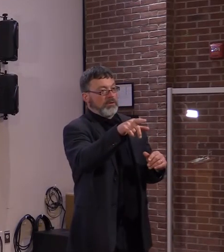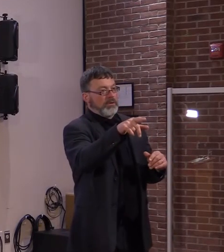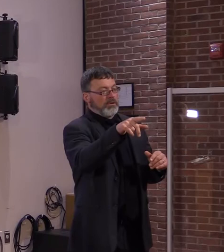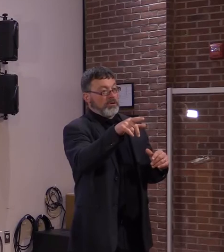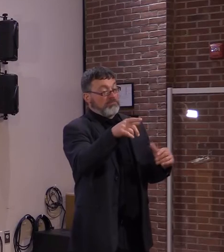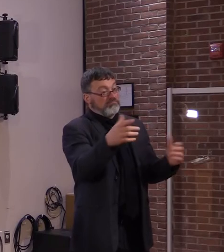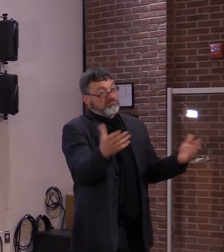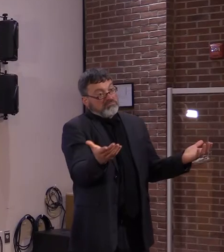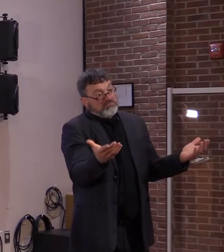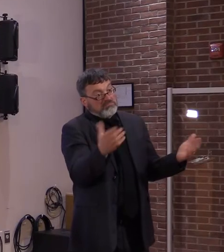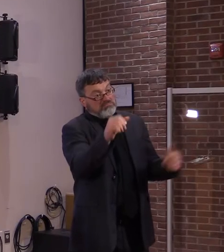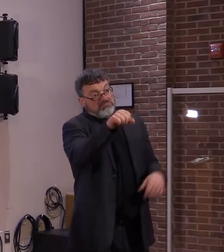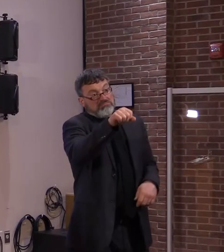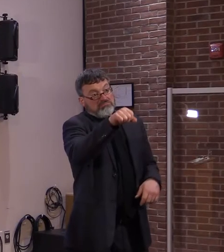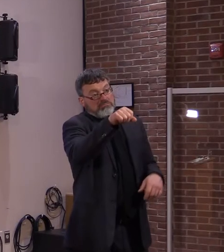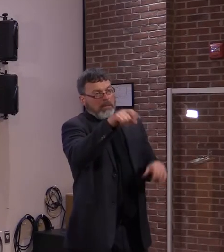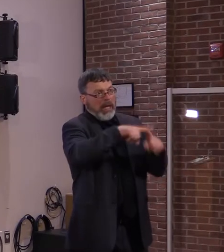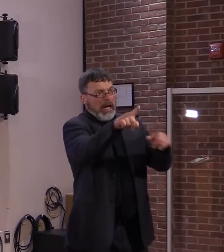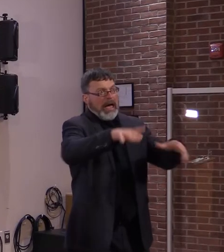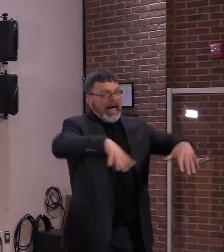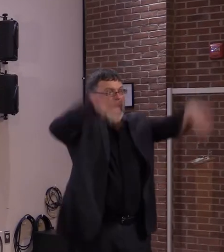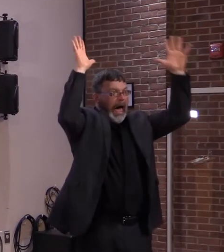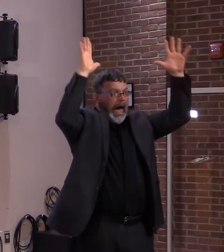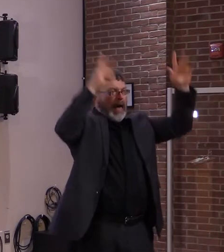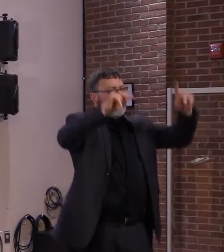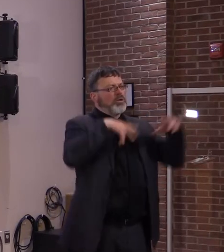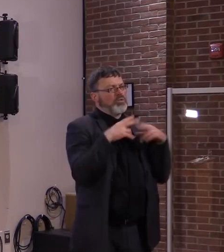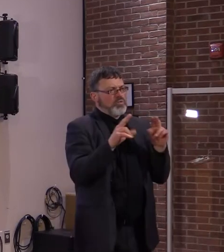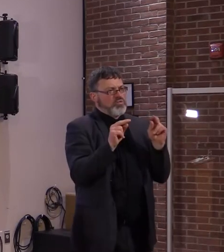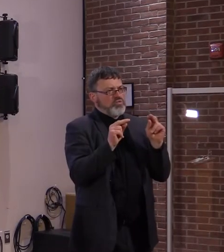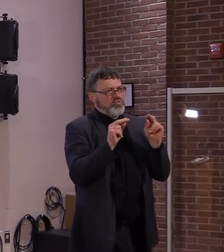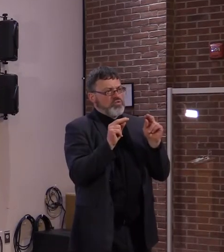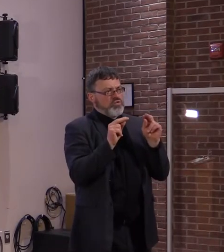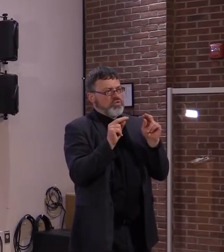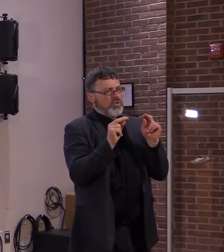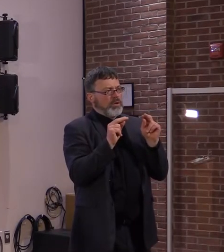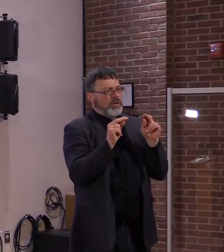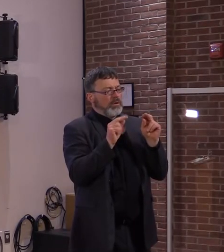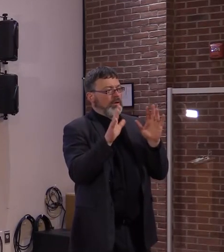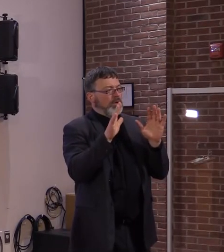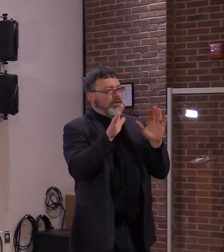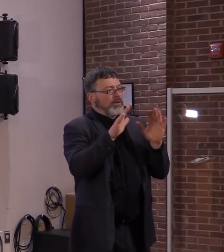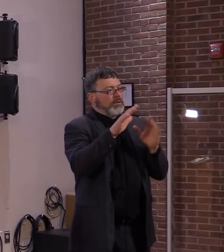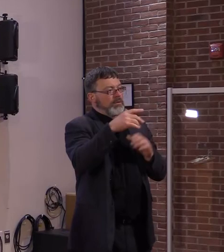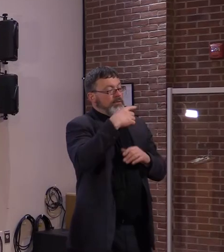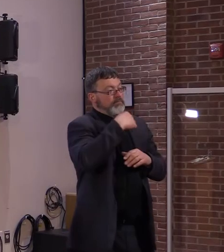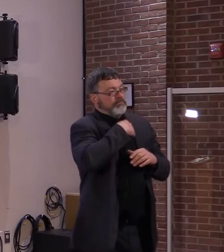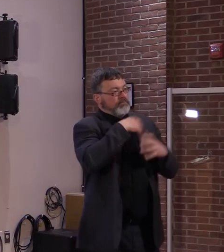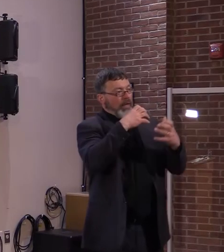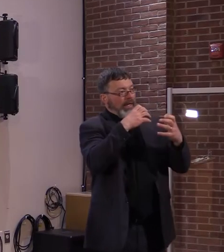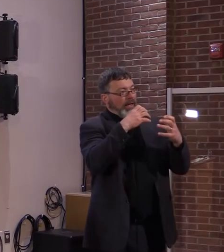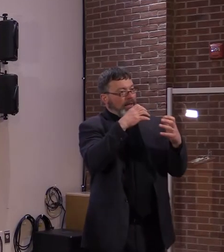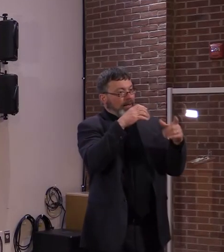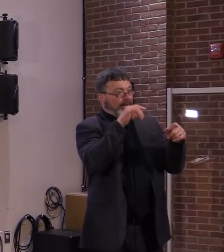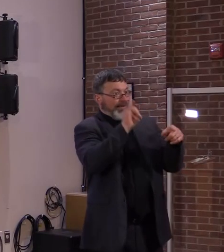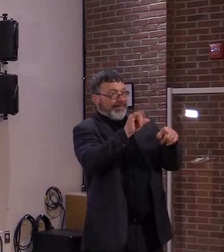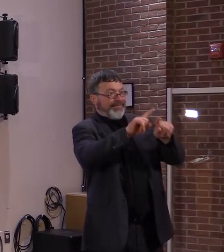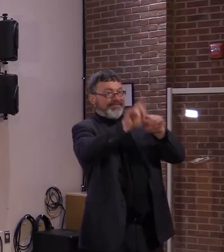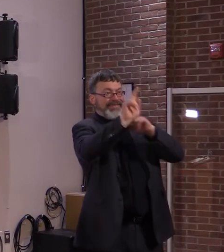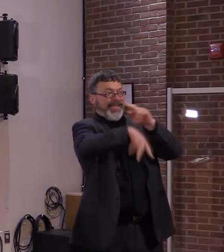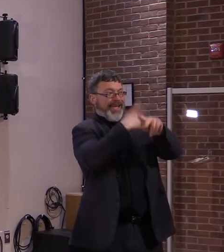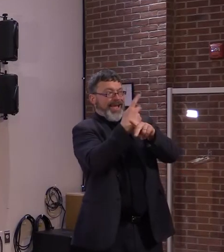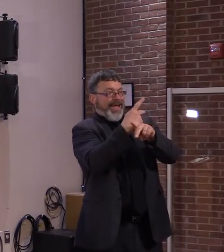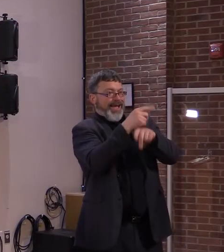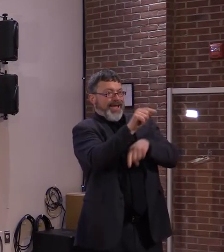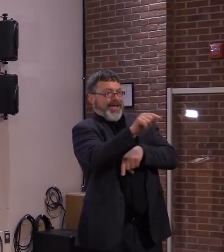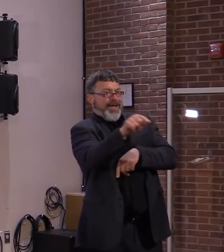that the way the virus can develop itself and mutate is dependent on how